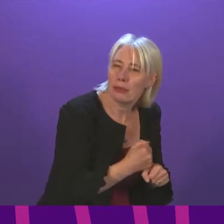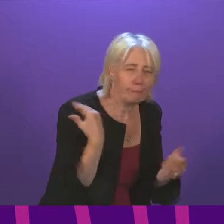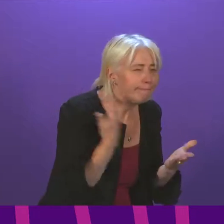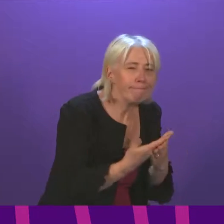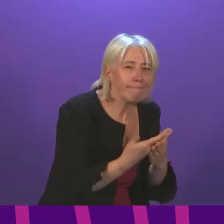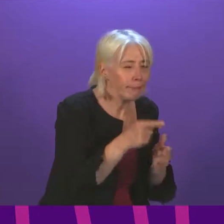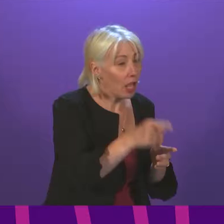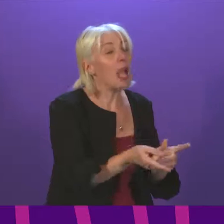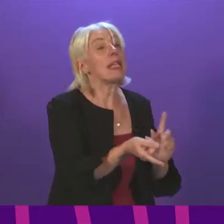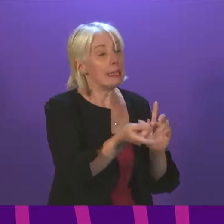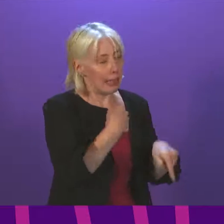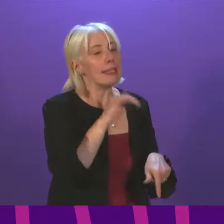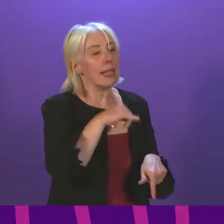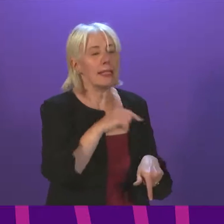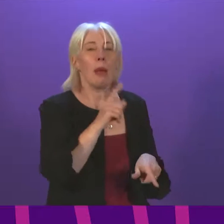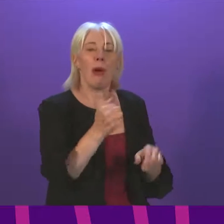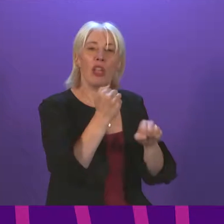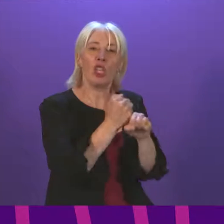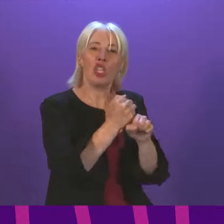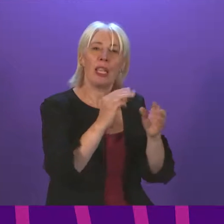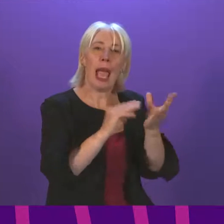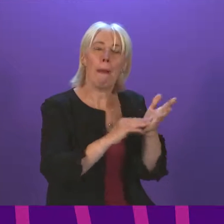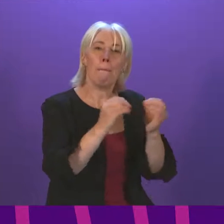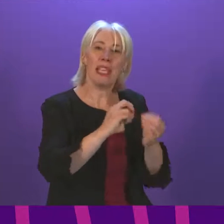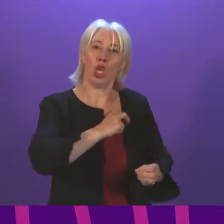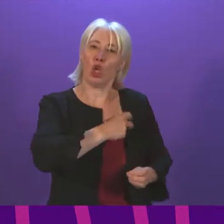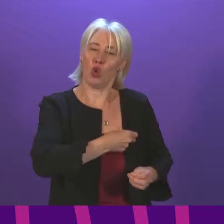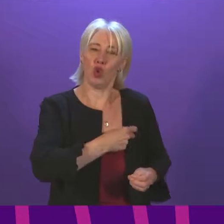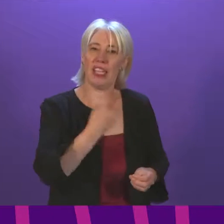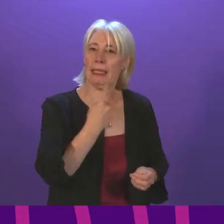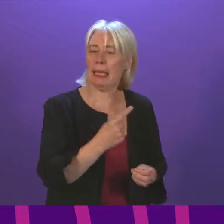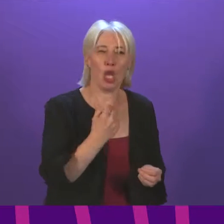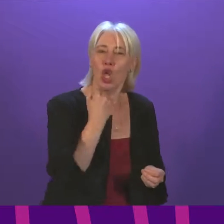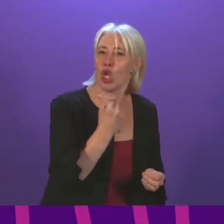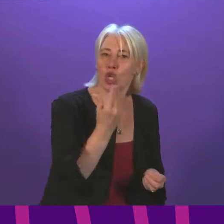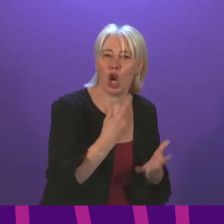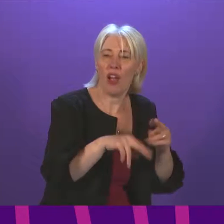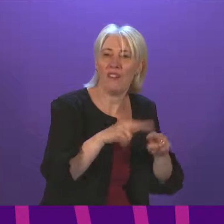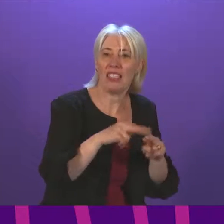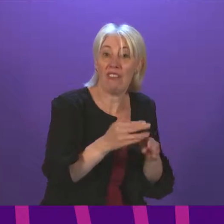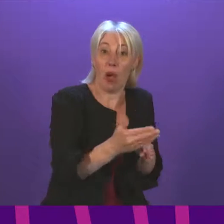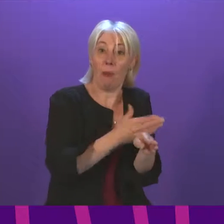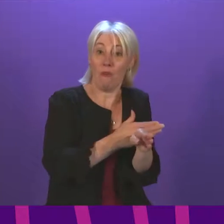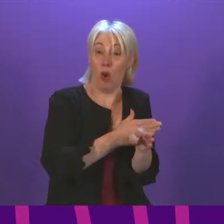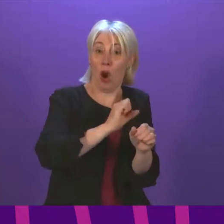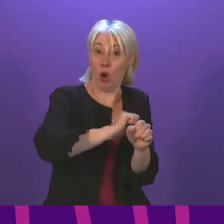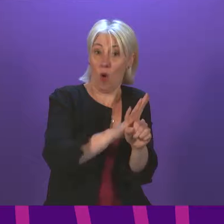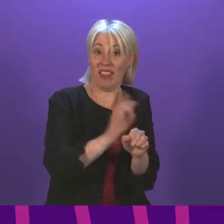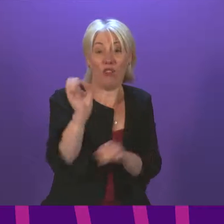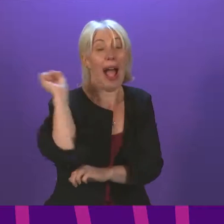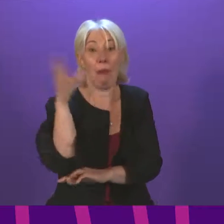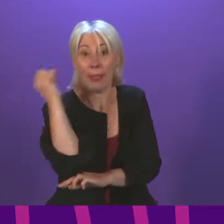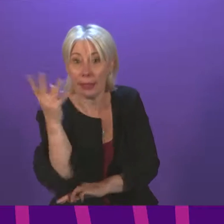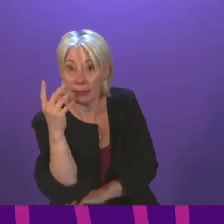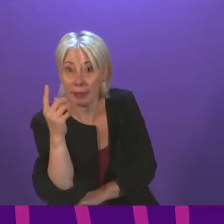there, last week the GMB union said there was already an understaffing crisis in our ambulance service pre-COVID. And in the report at the